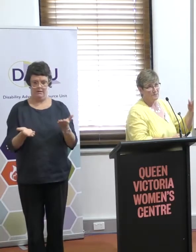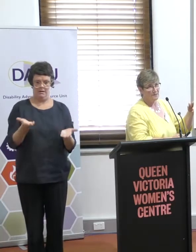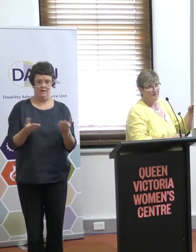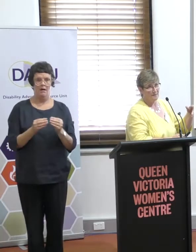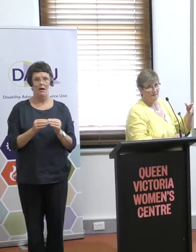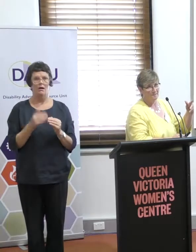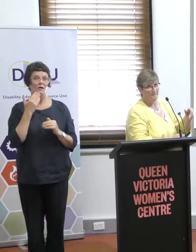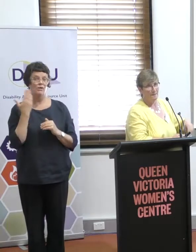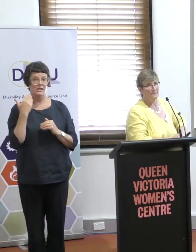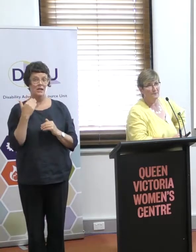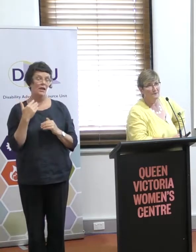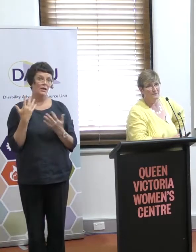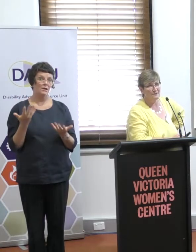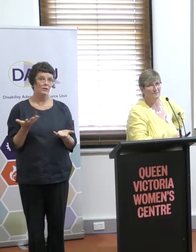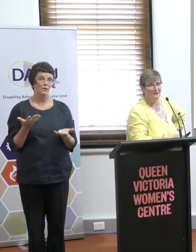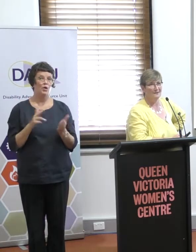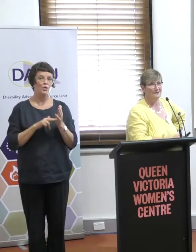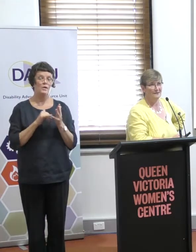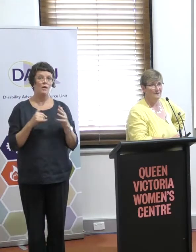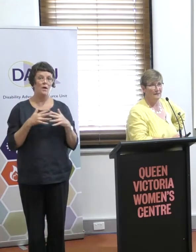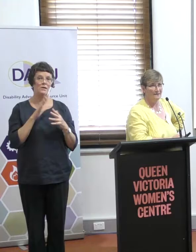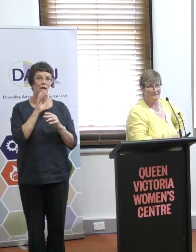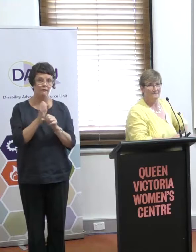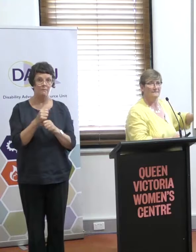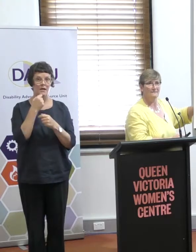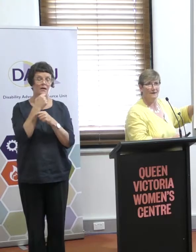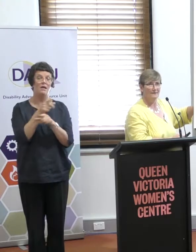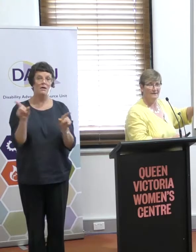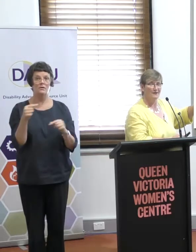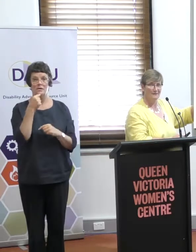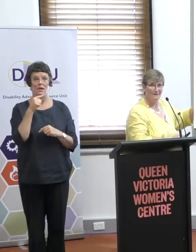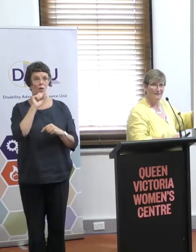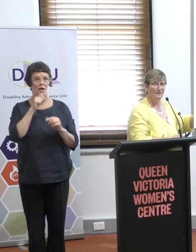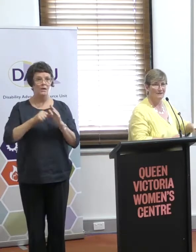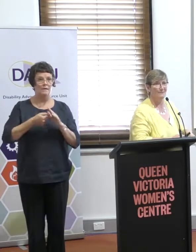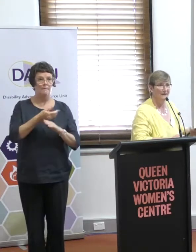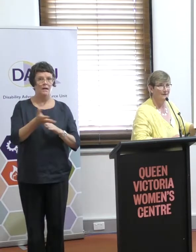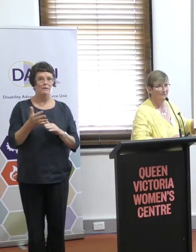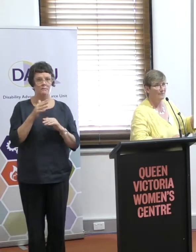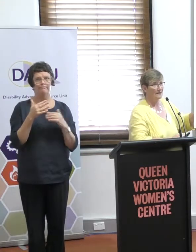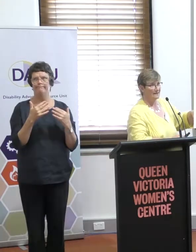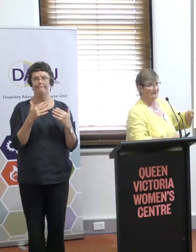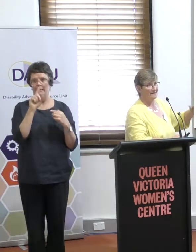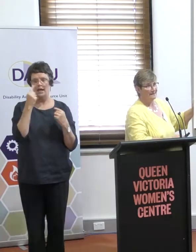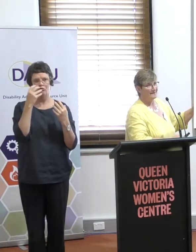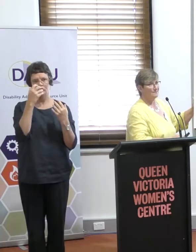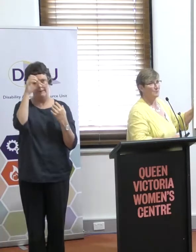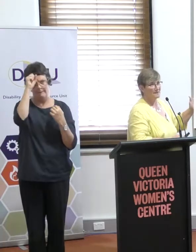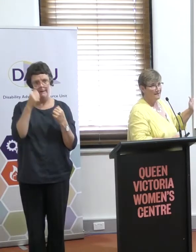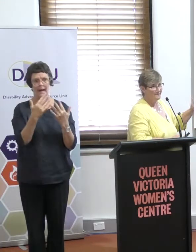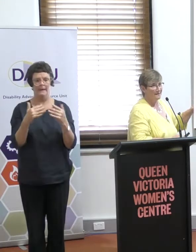You know, just recently when the New South Wales government announced they're going to spend on, I can't remember how many billions, but anyway, replacing